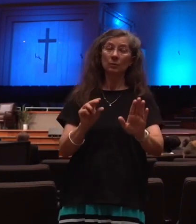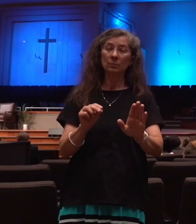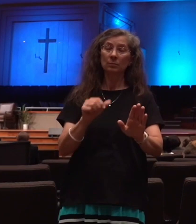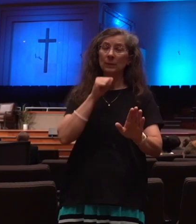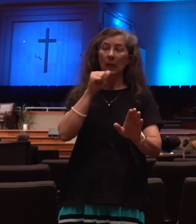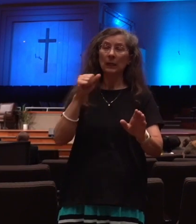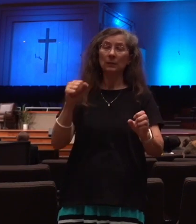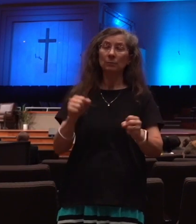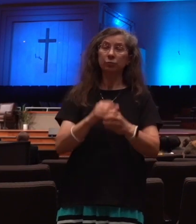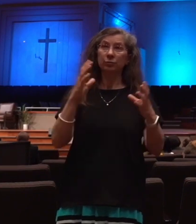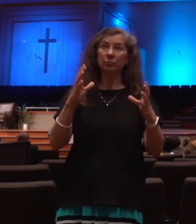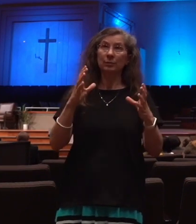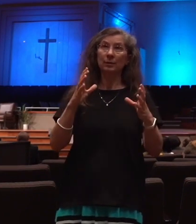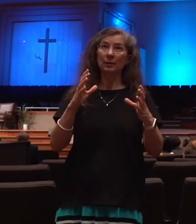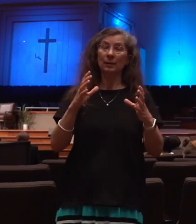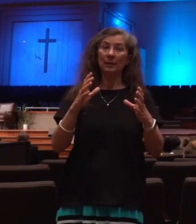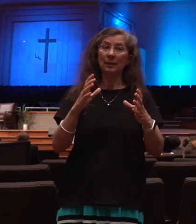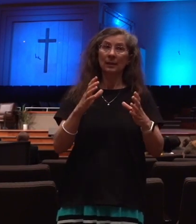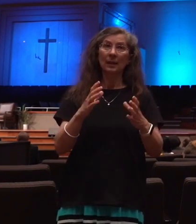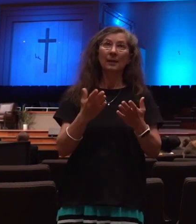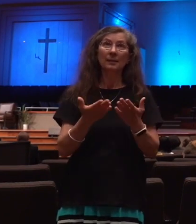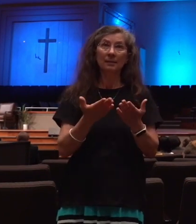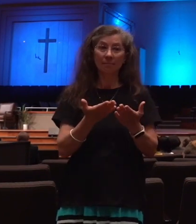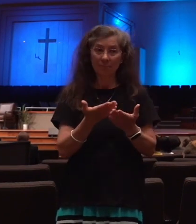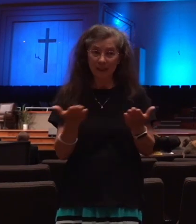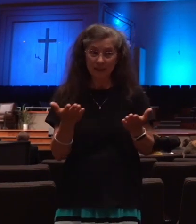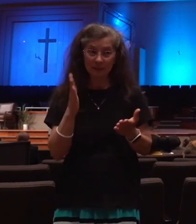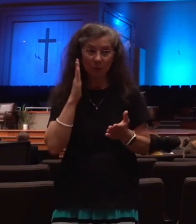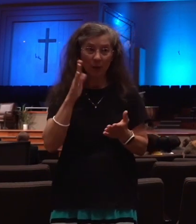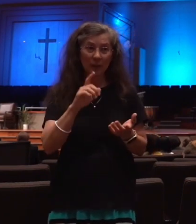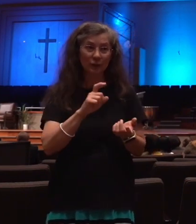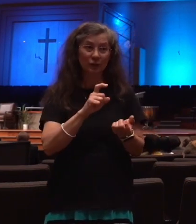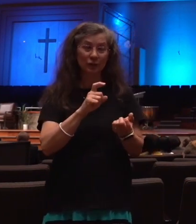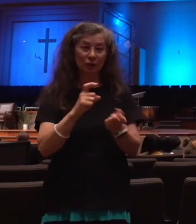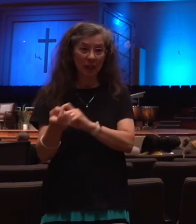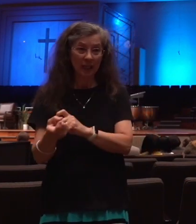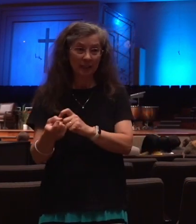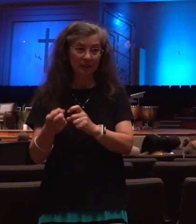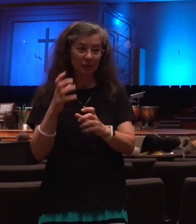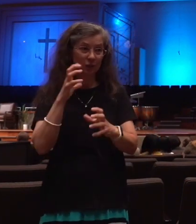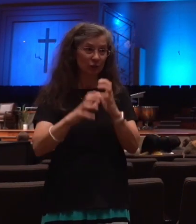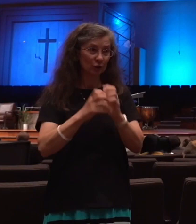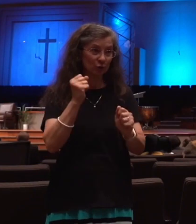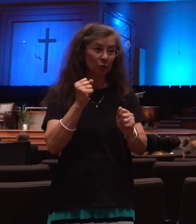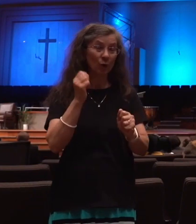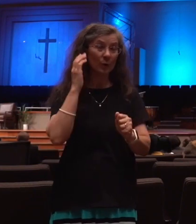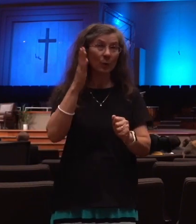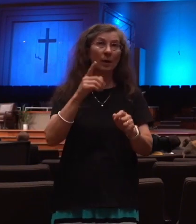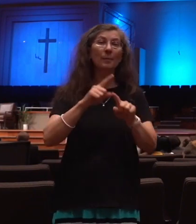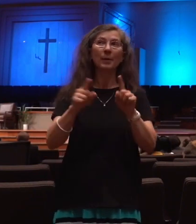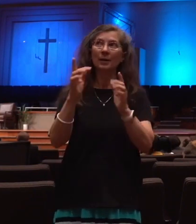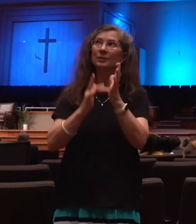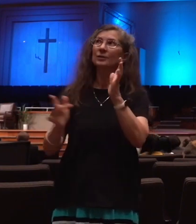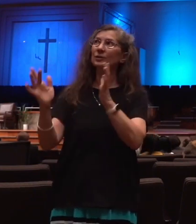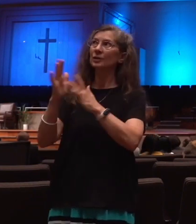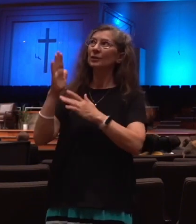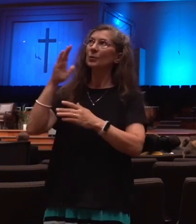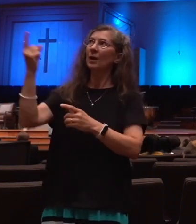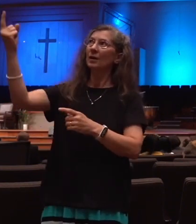It's going to be purged. It's going to be a lot of destruction. But remember, Jesus is going to come back and he's going to turn it